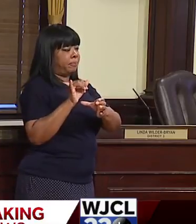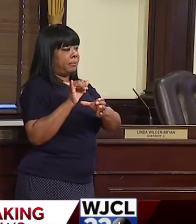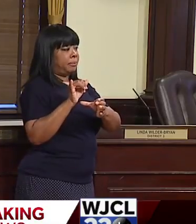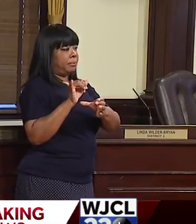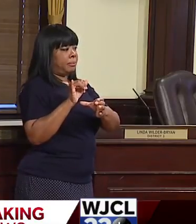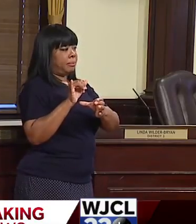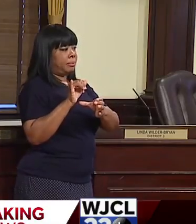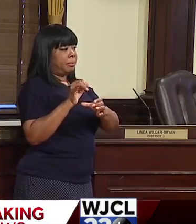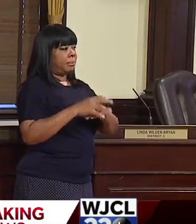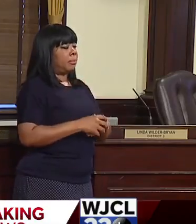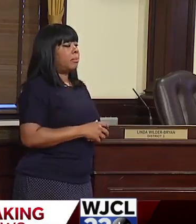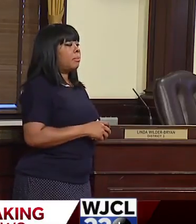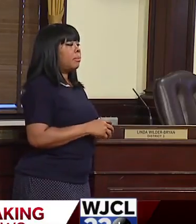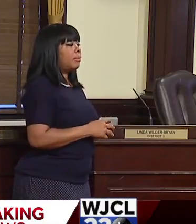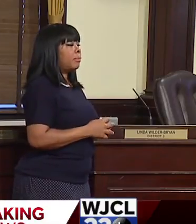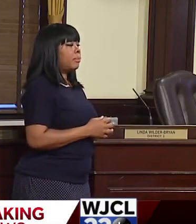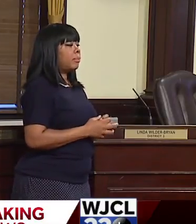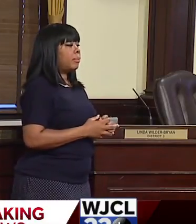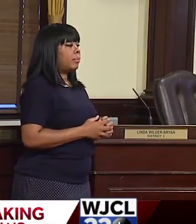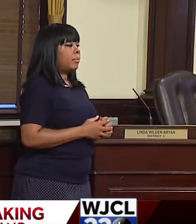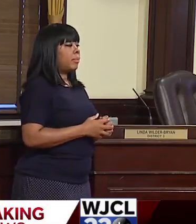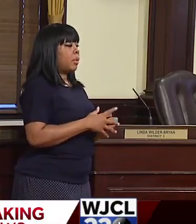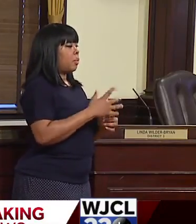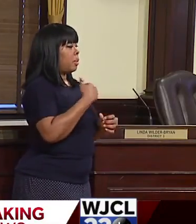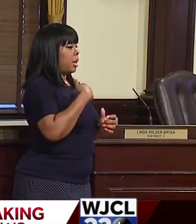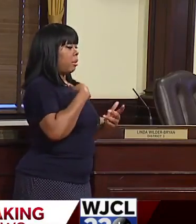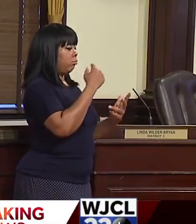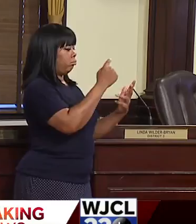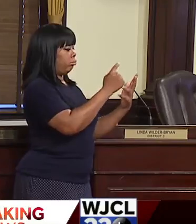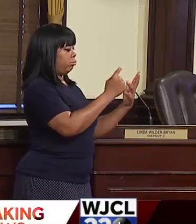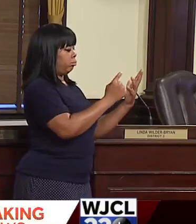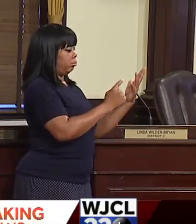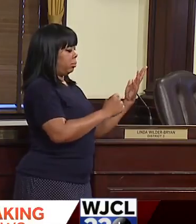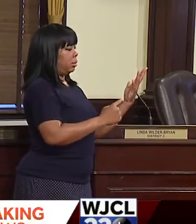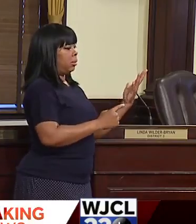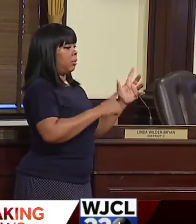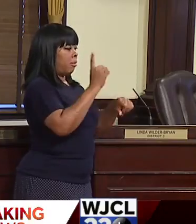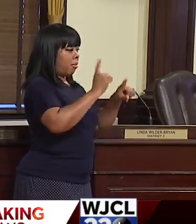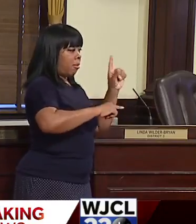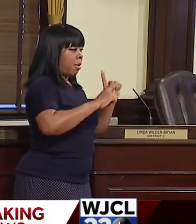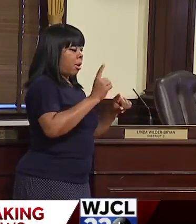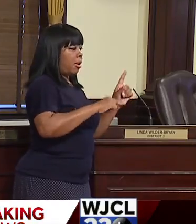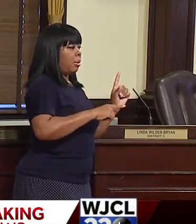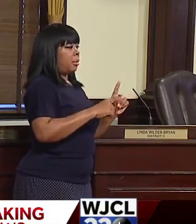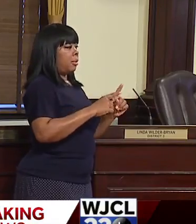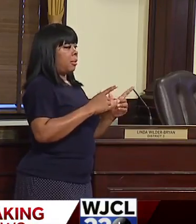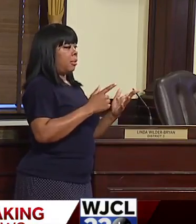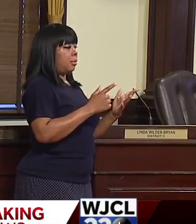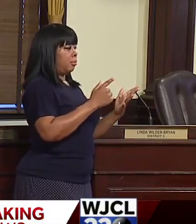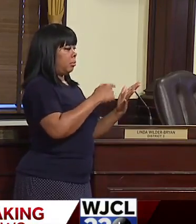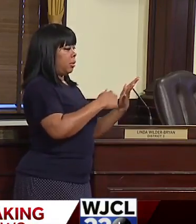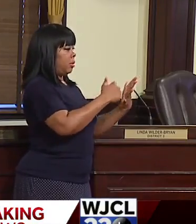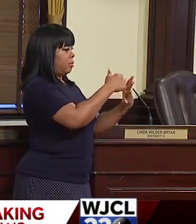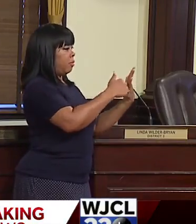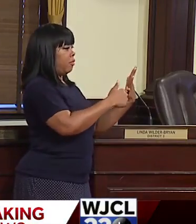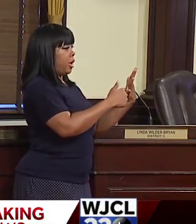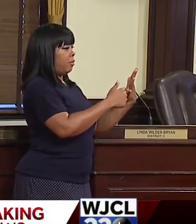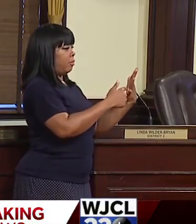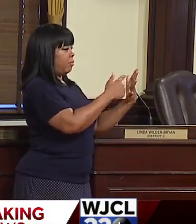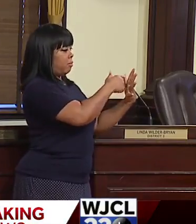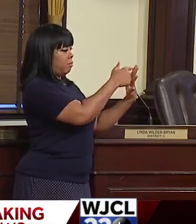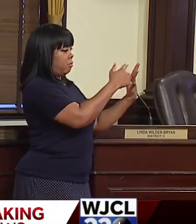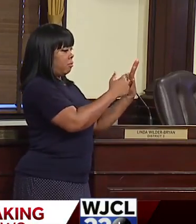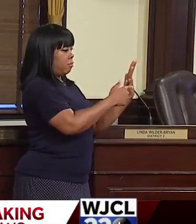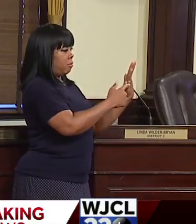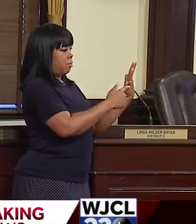think, um, you know, again, a variety of things, um, and they've laid it out, I believe in five tiers, but different